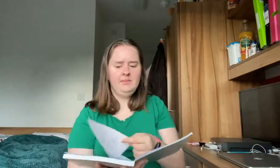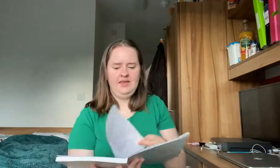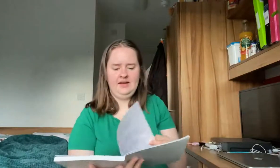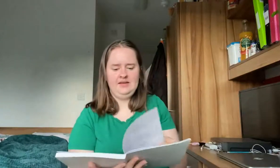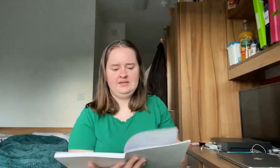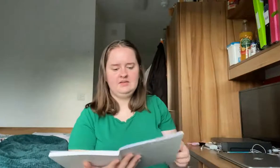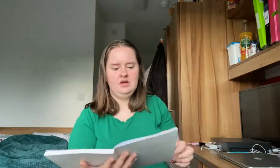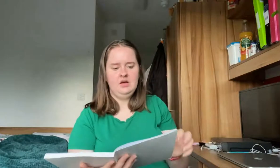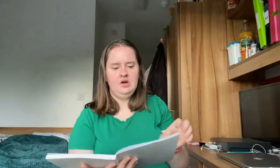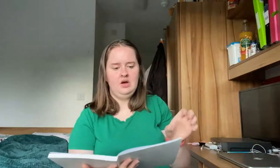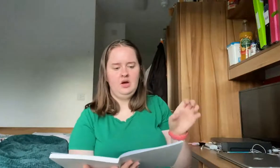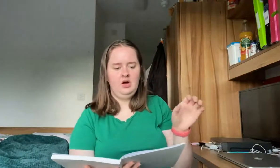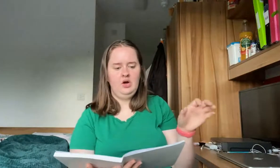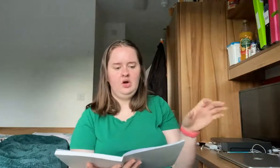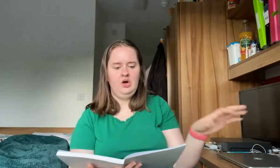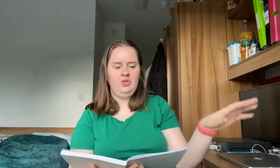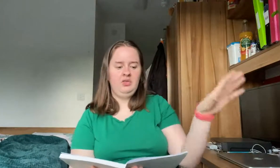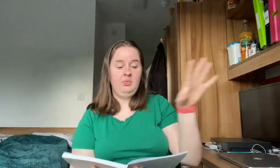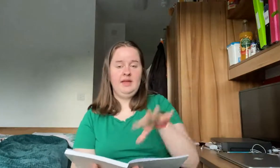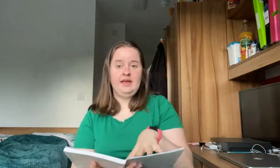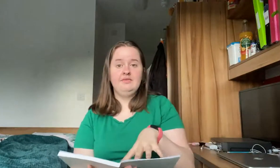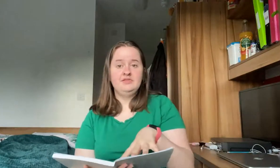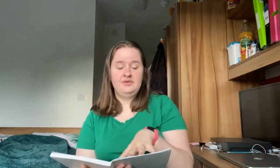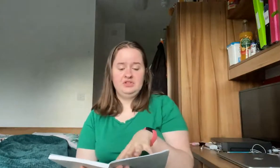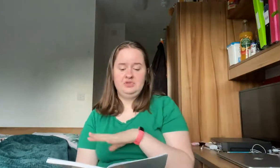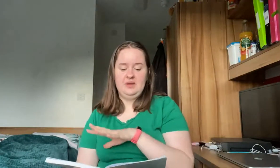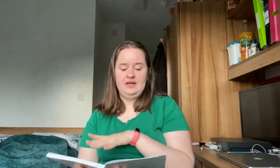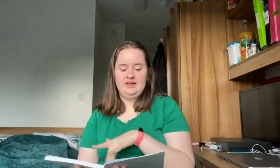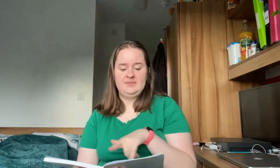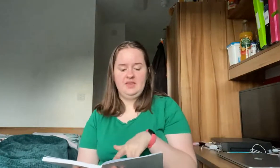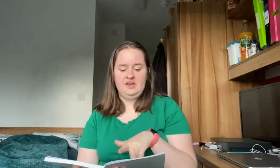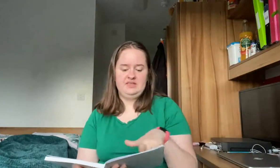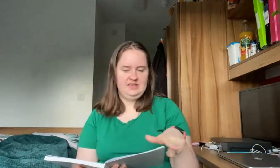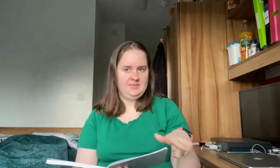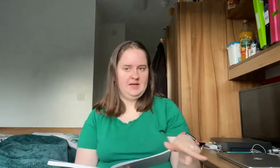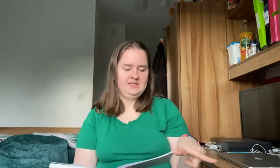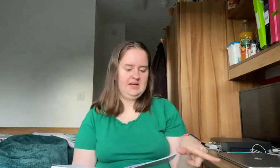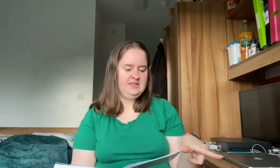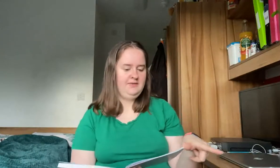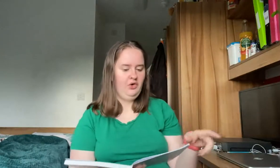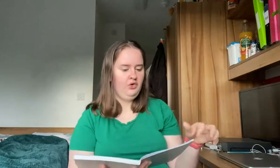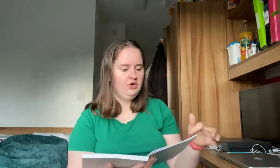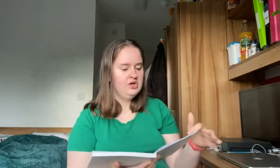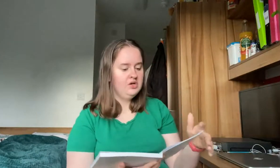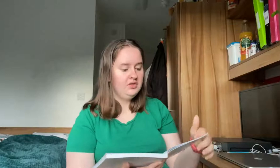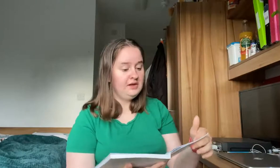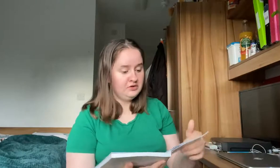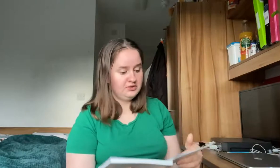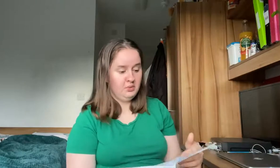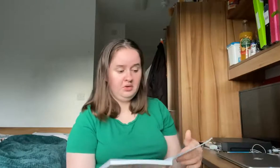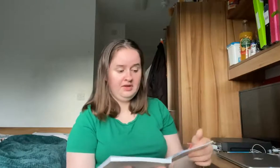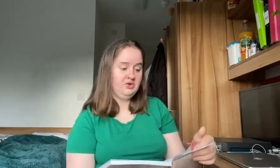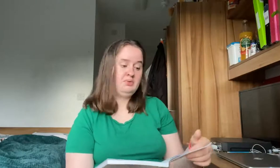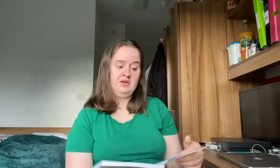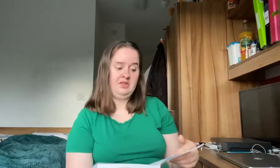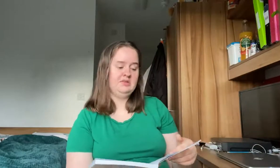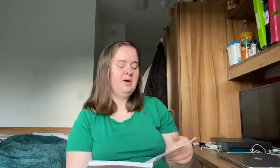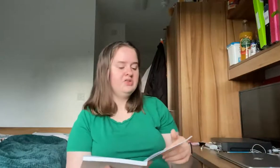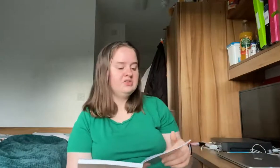by that is on the week after freshers week I spent £36.84 the odd one of those purchases